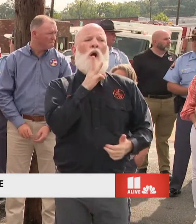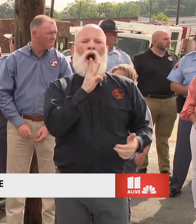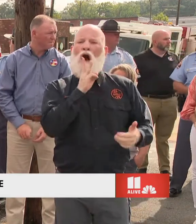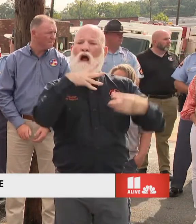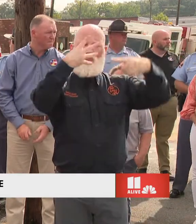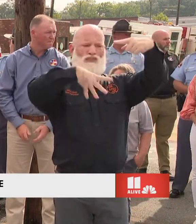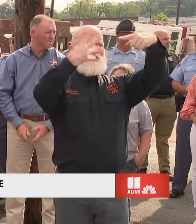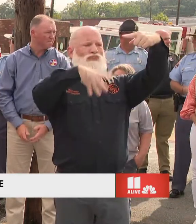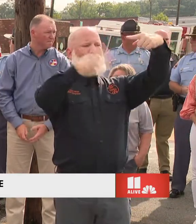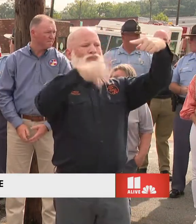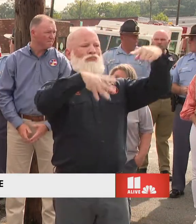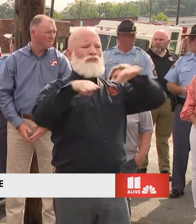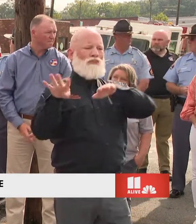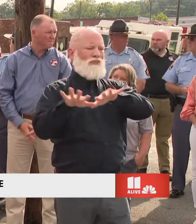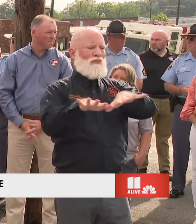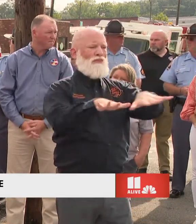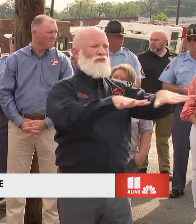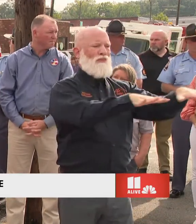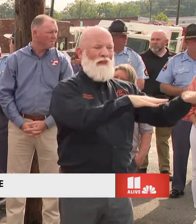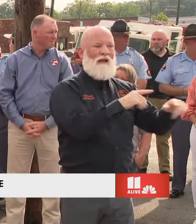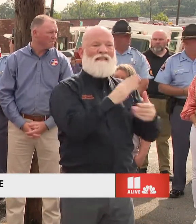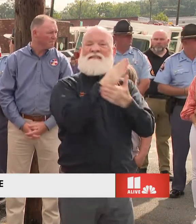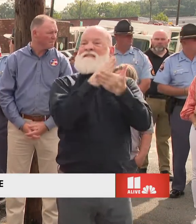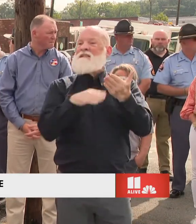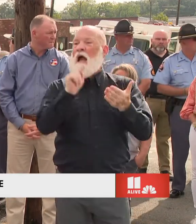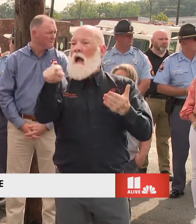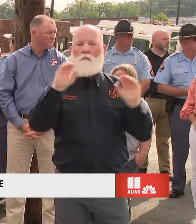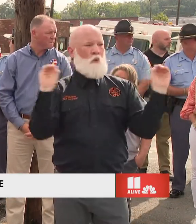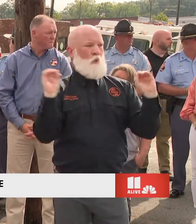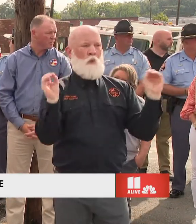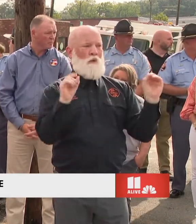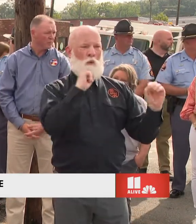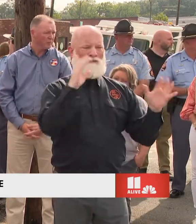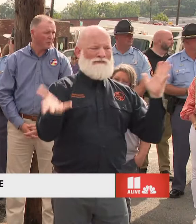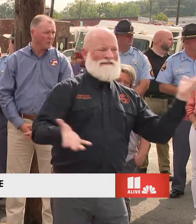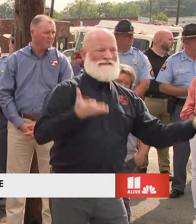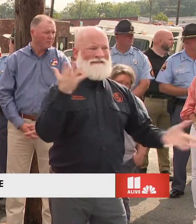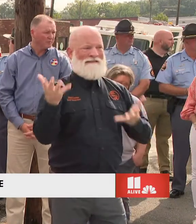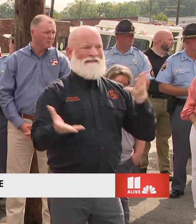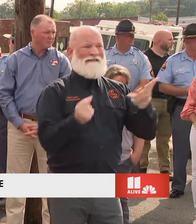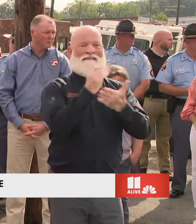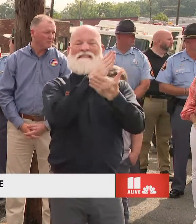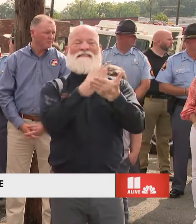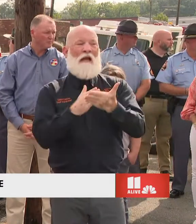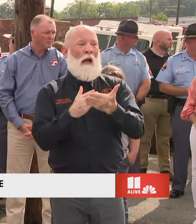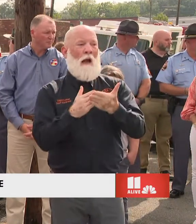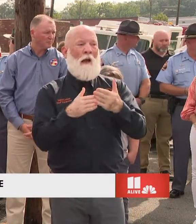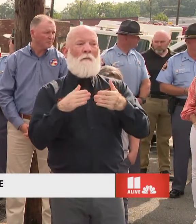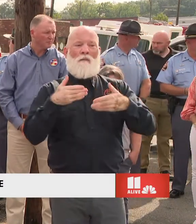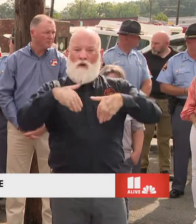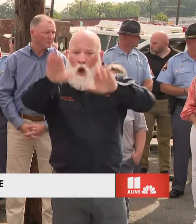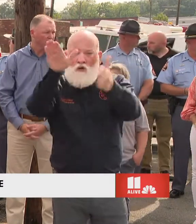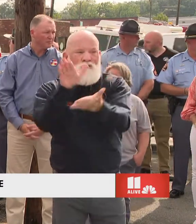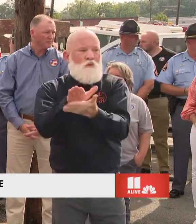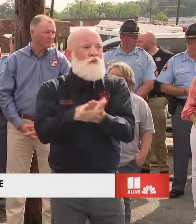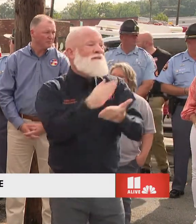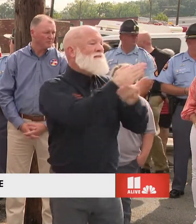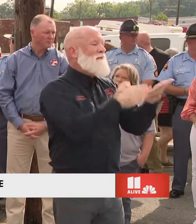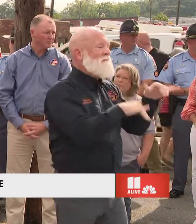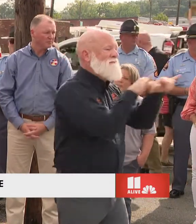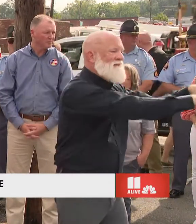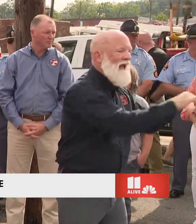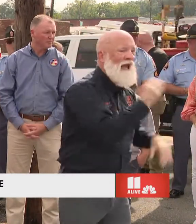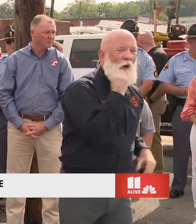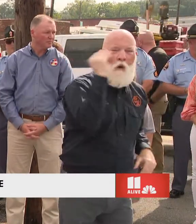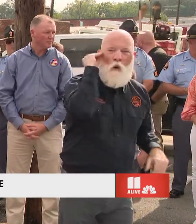it would be difficult to let some families send some of their children to school and some have to stay at home. And so we made the decision just to call off school. Well, then in the